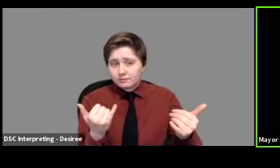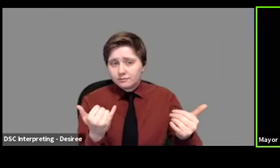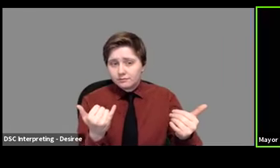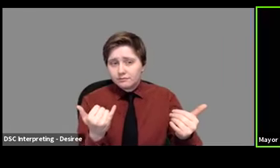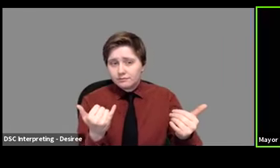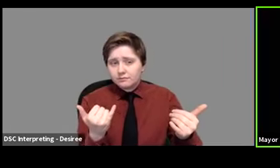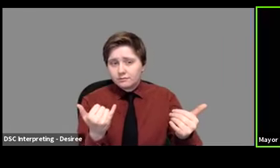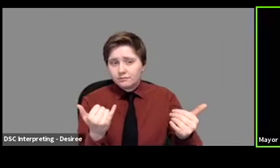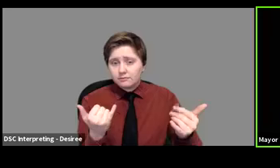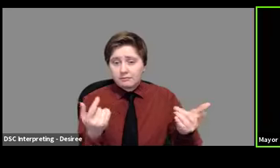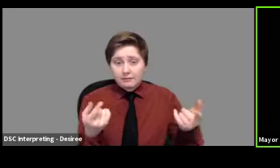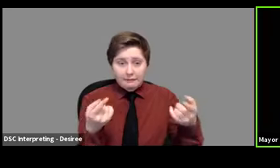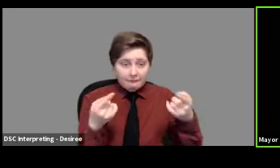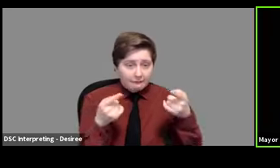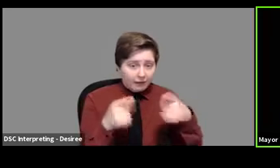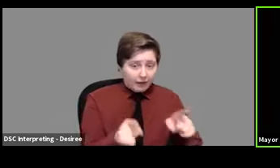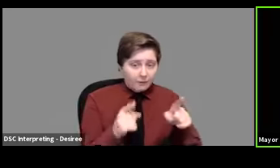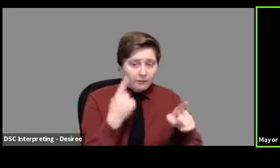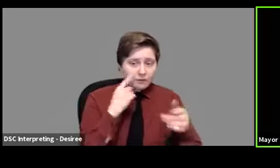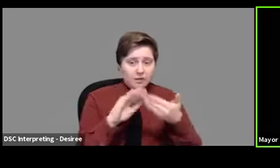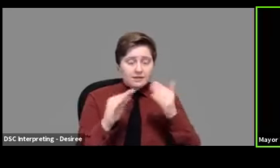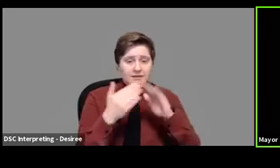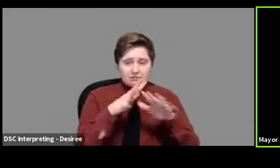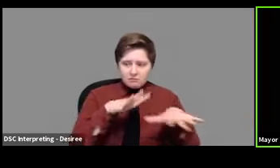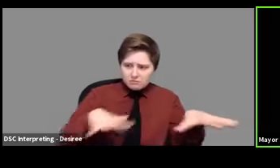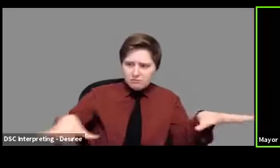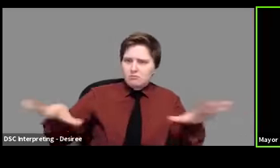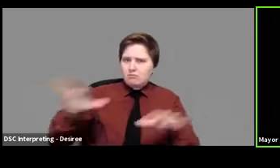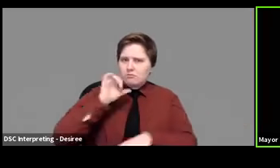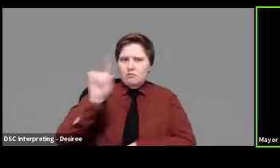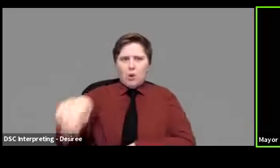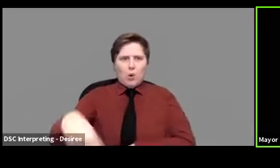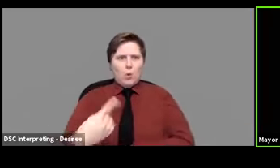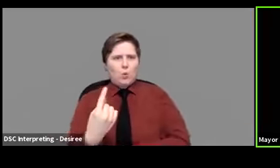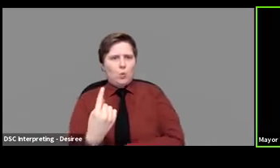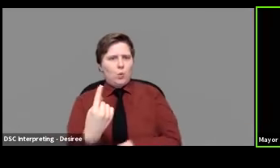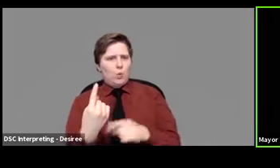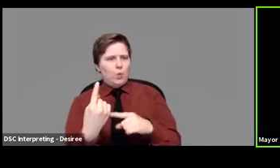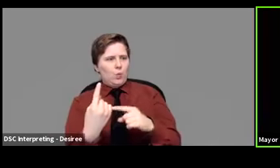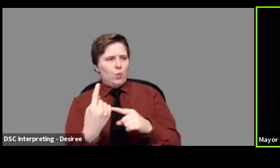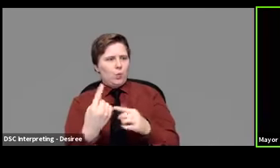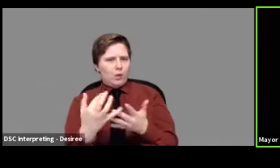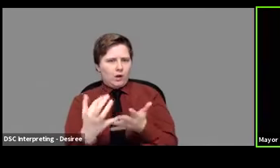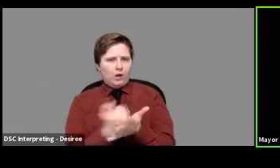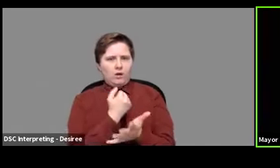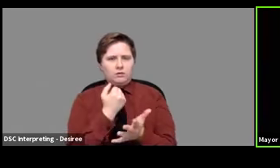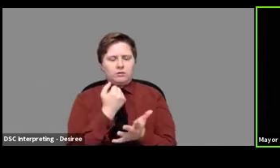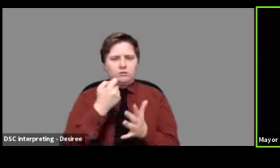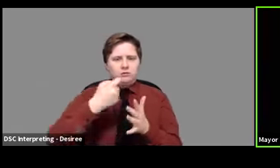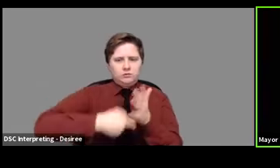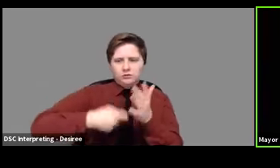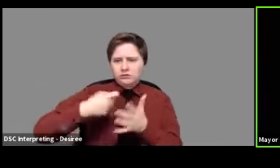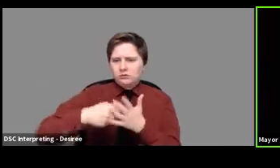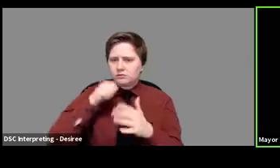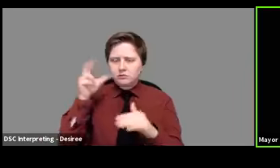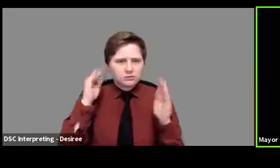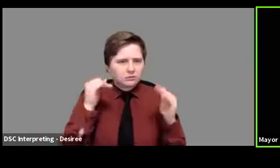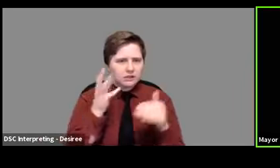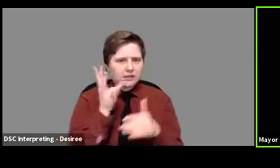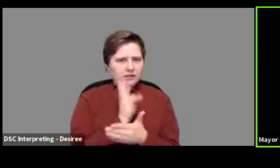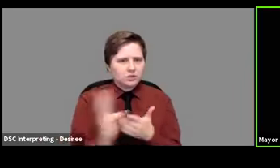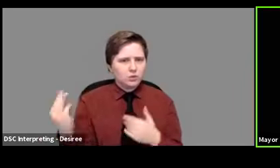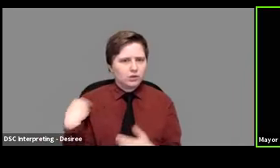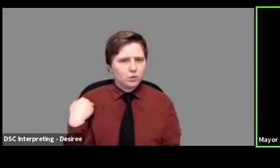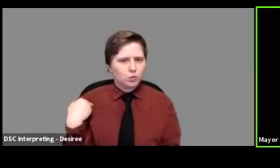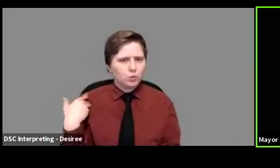uh, what has happened to cities in the country, isn't just merely that they incurred expenses that they weren't forecasting six weeks ago,